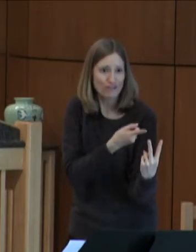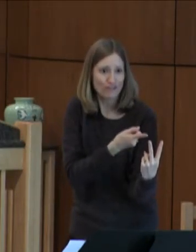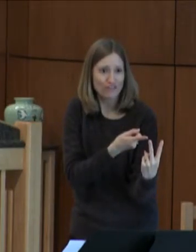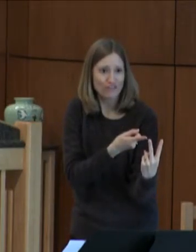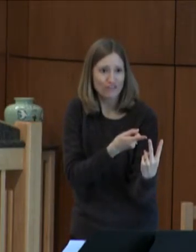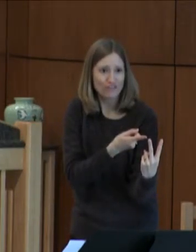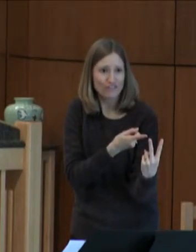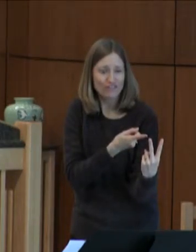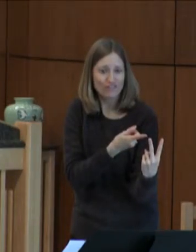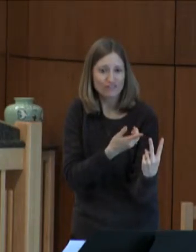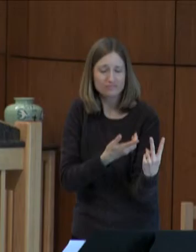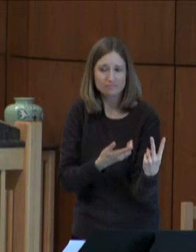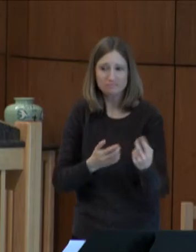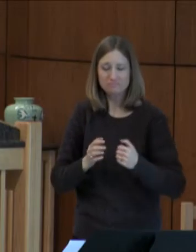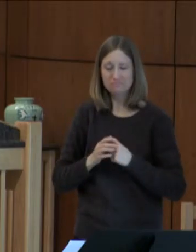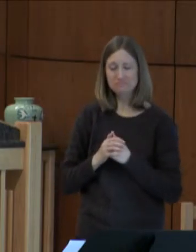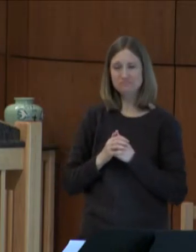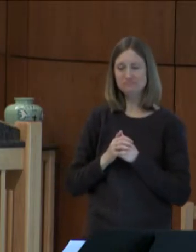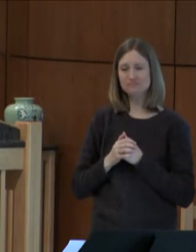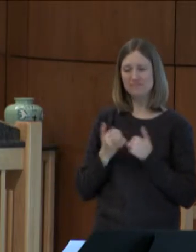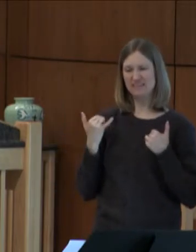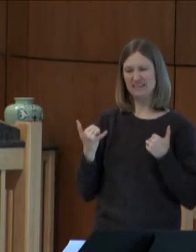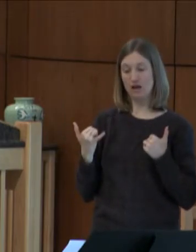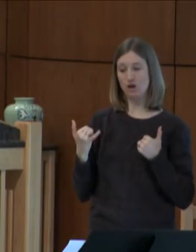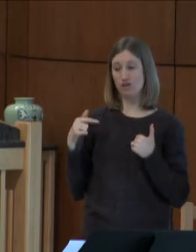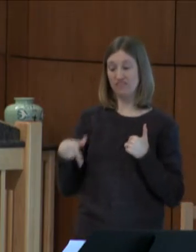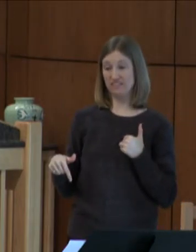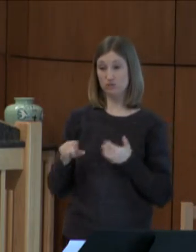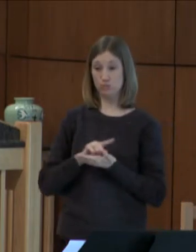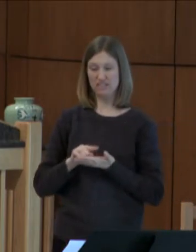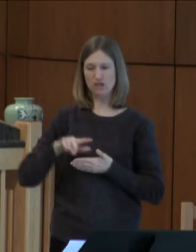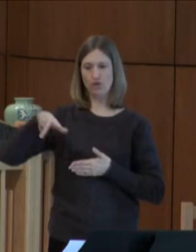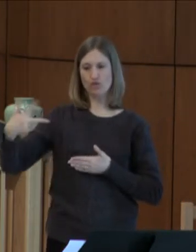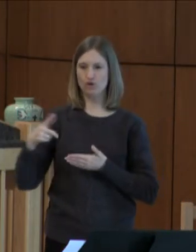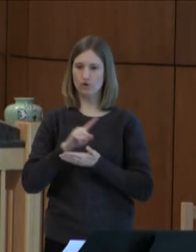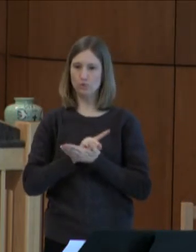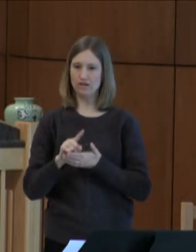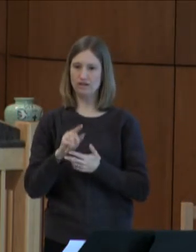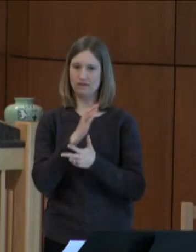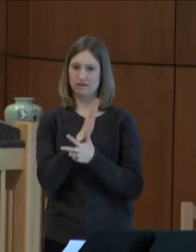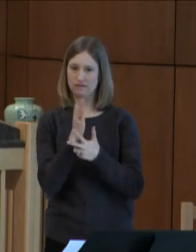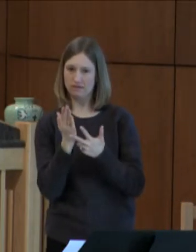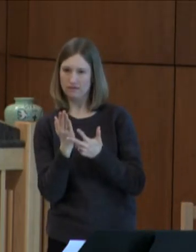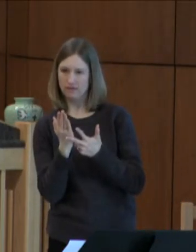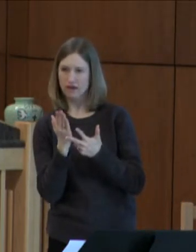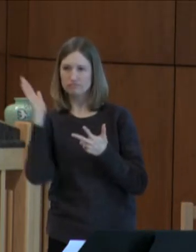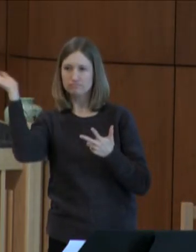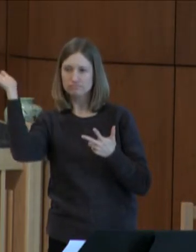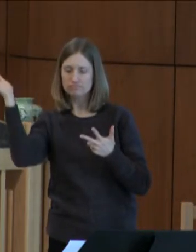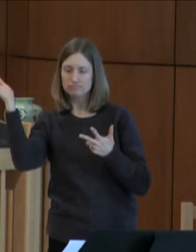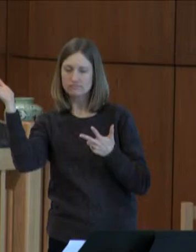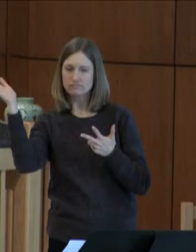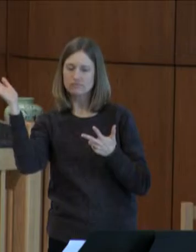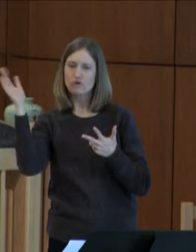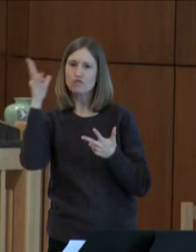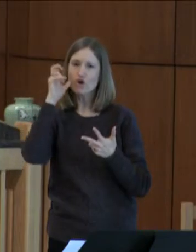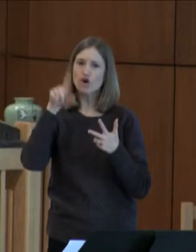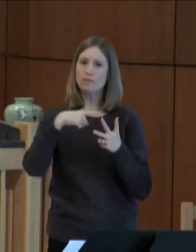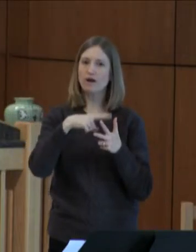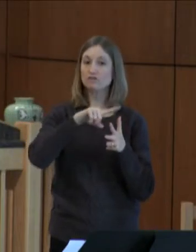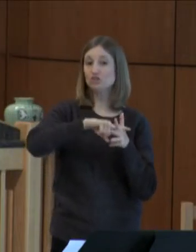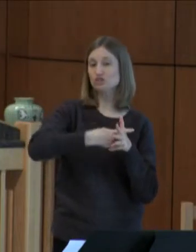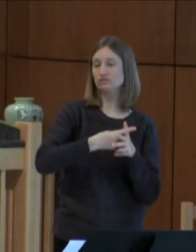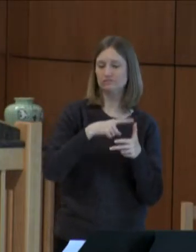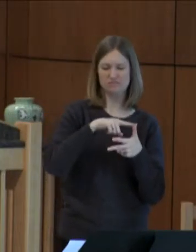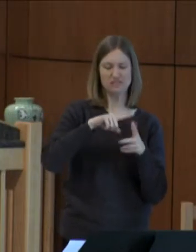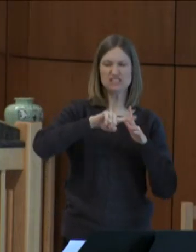We are in the third week of our sermon series called Road Trip. We have heard about the start of something big and